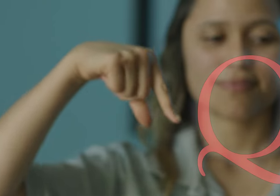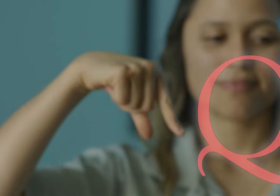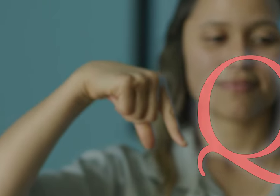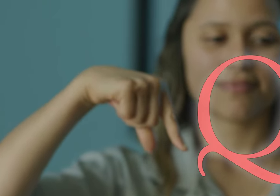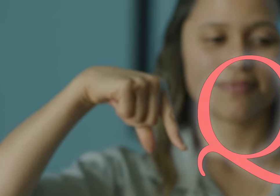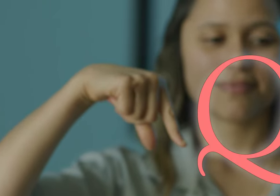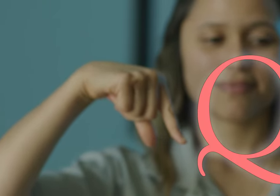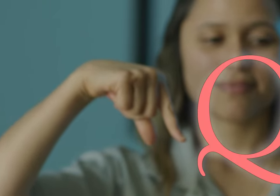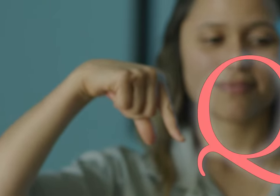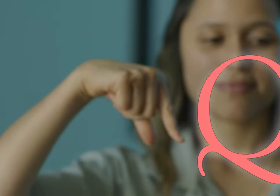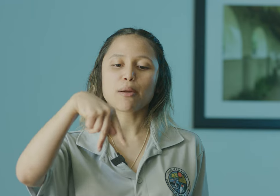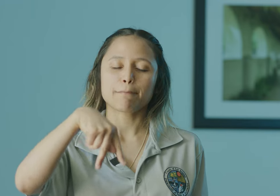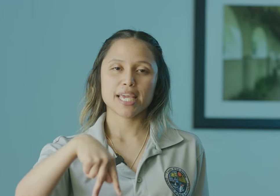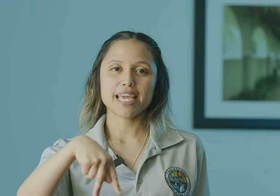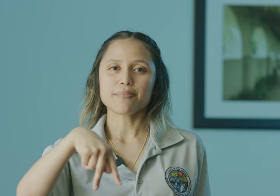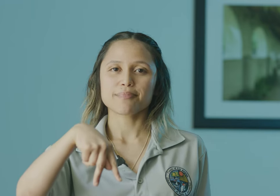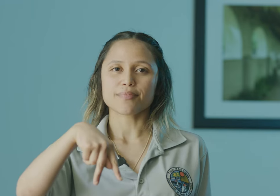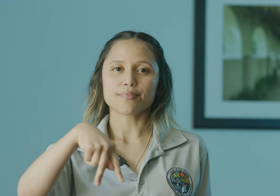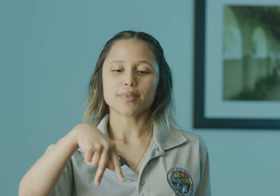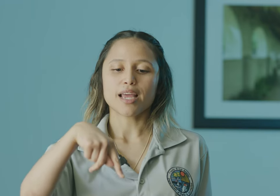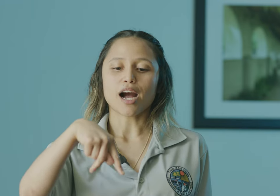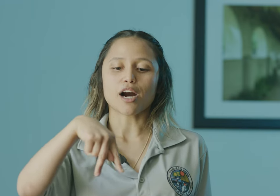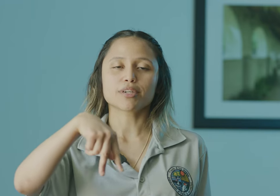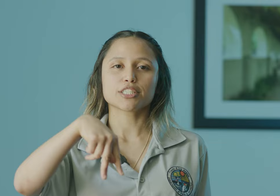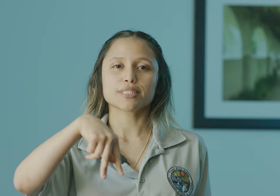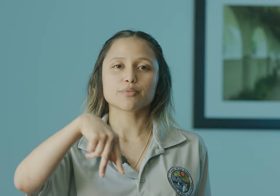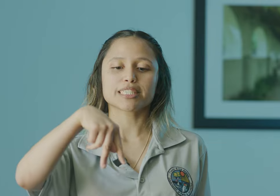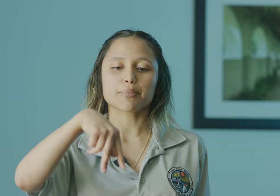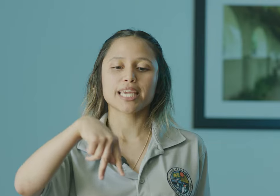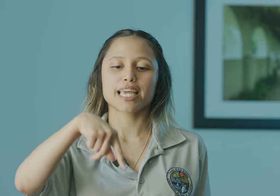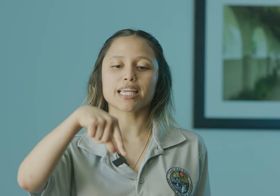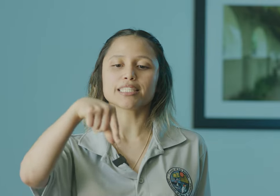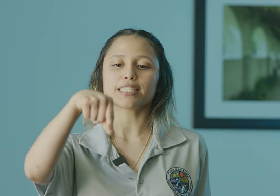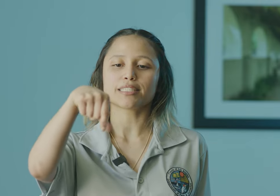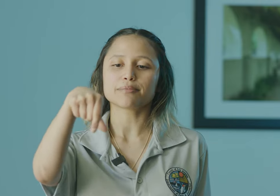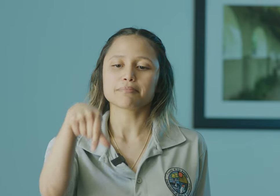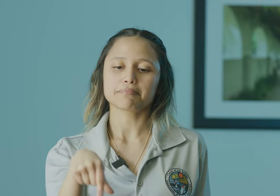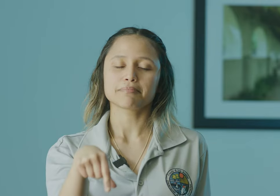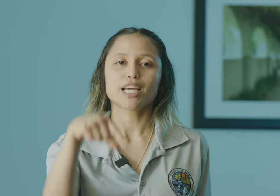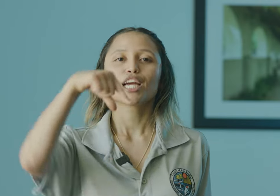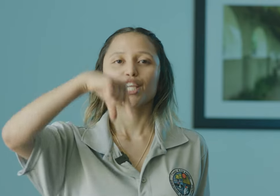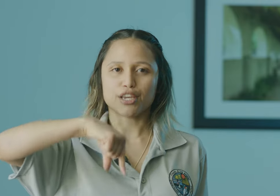Q. So we had P. All we're doing with the P is Q.